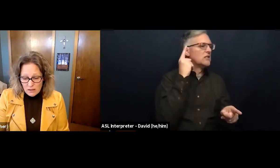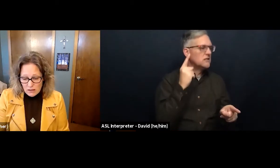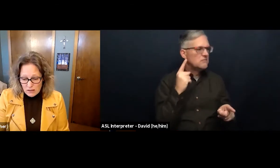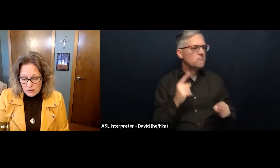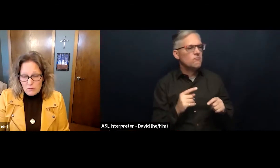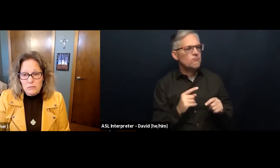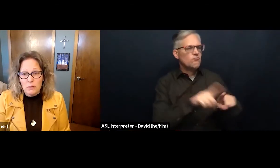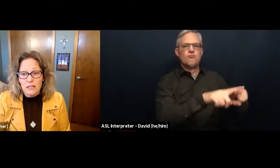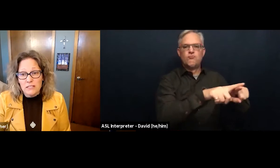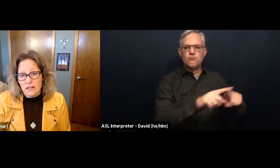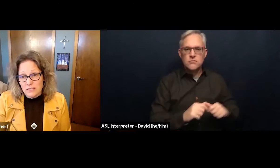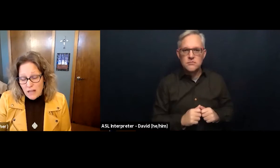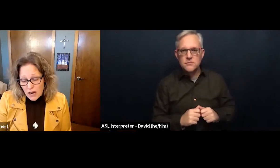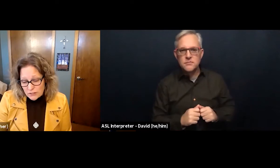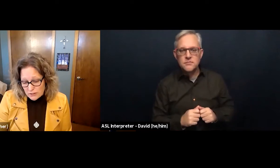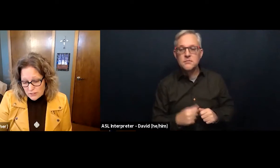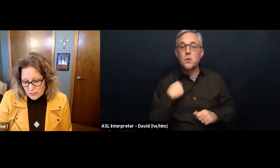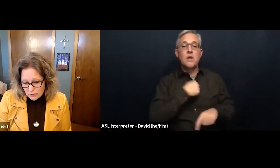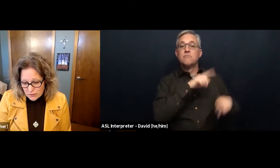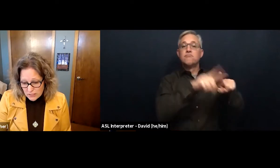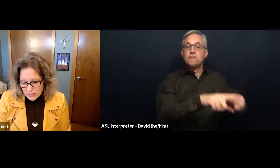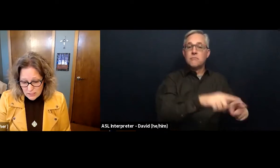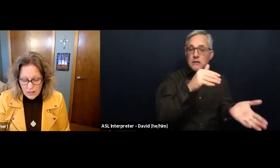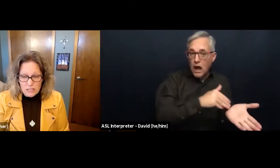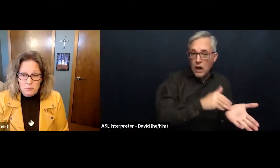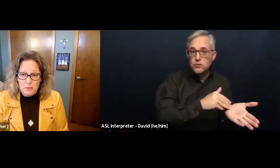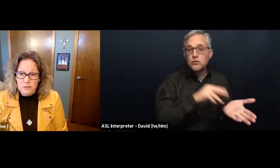We depend on doctors and nurses and hospitals.